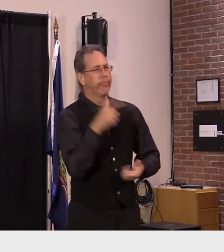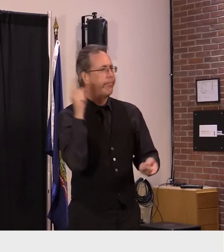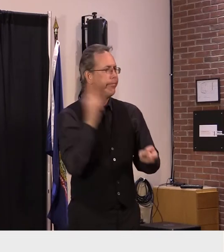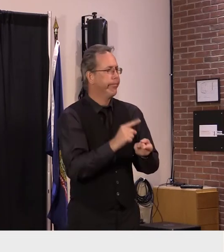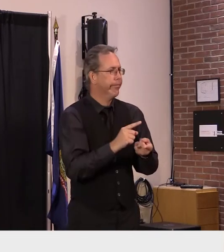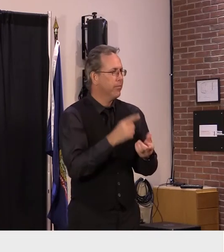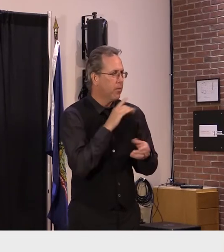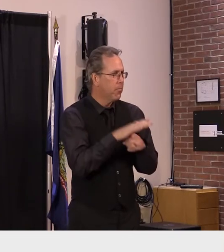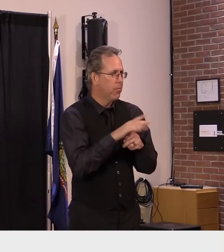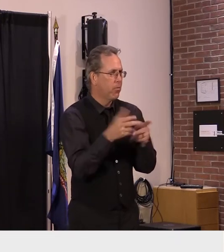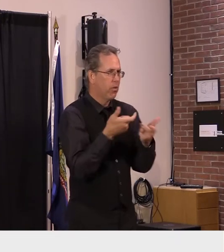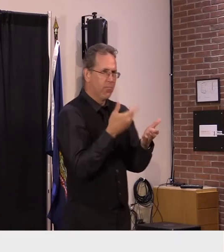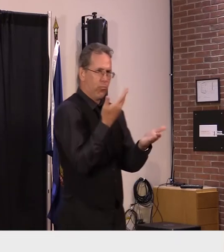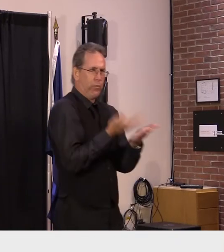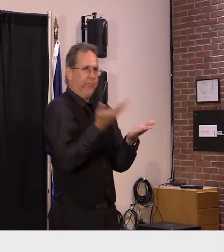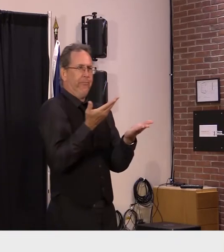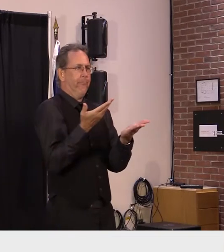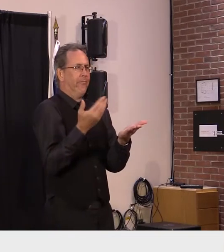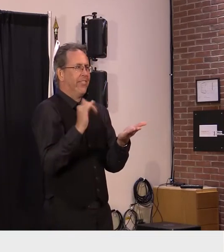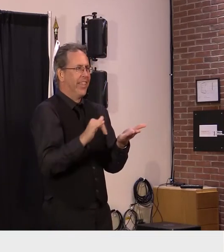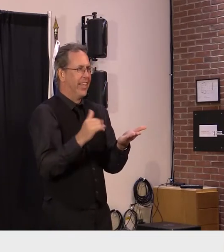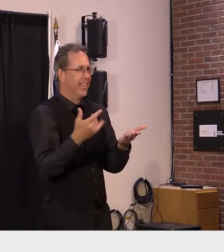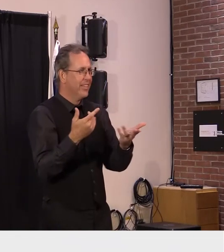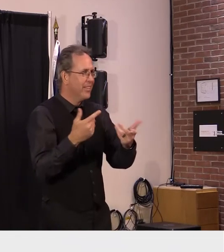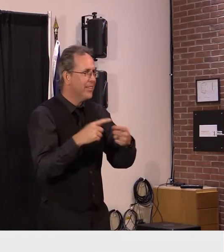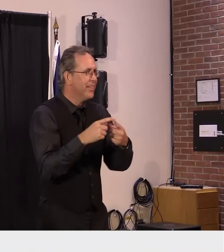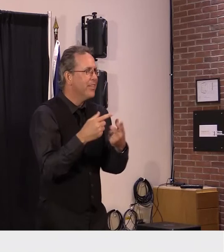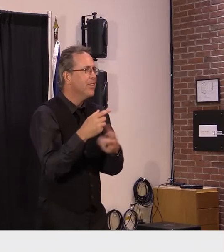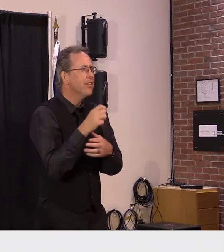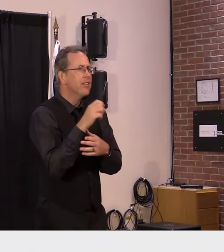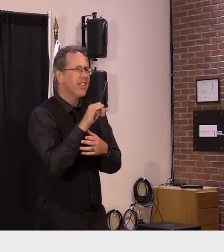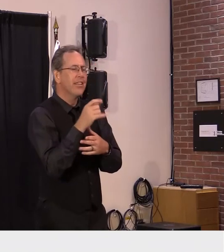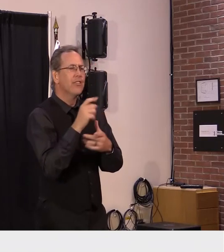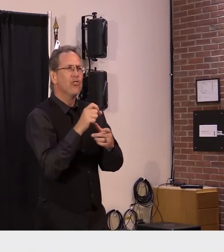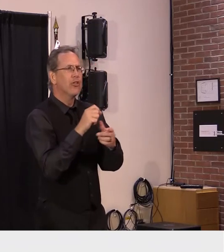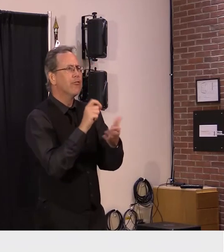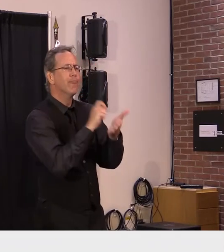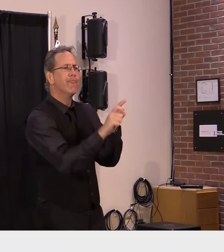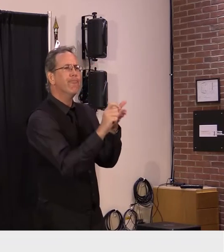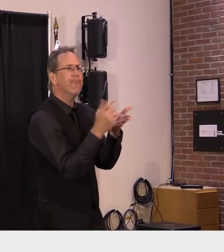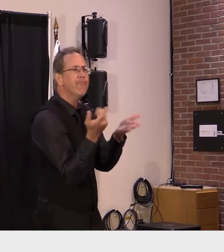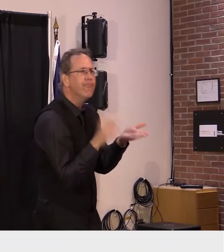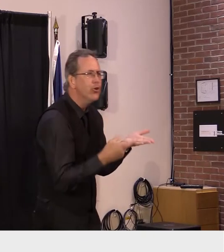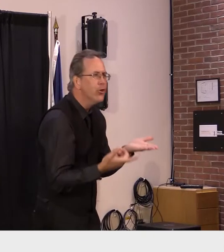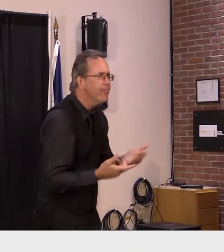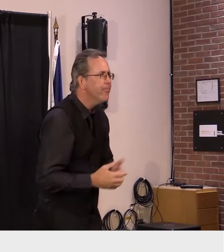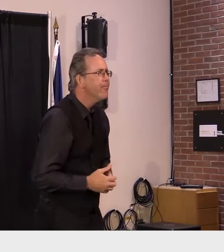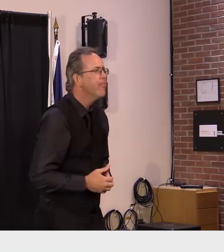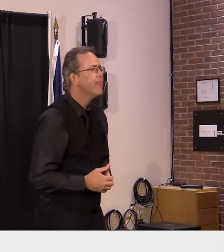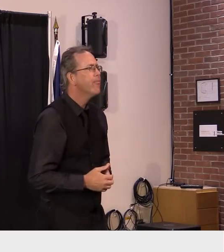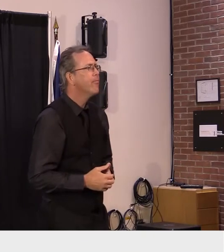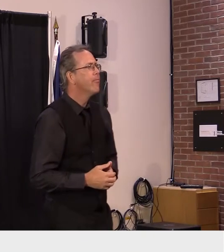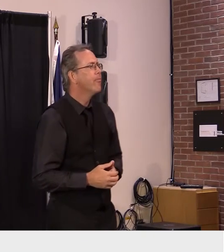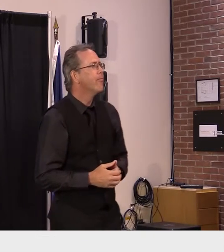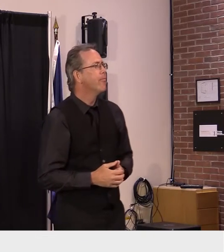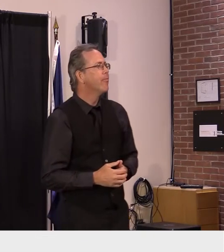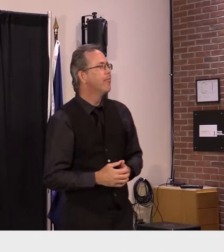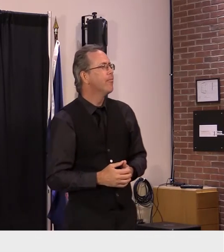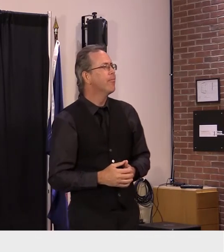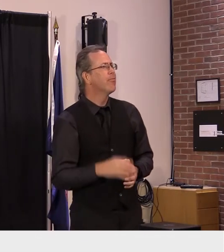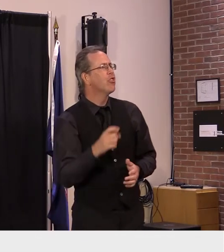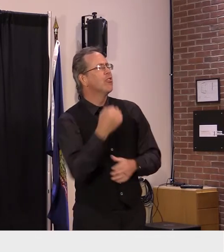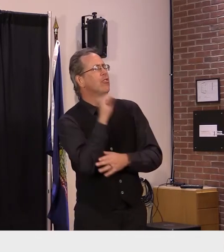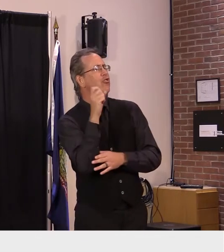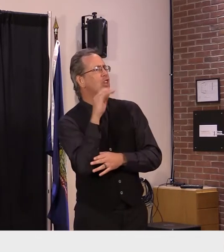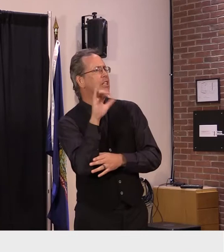indisputable insurrection um so i hope more people tune in more people listen